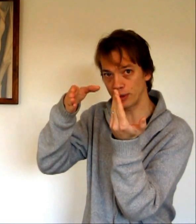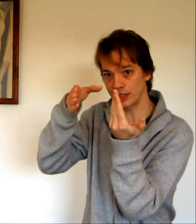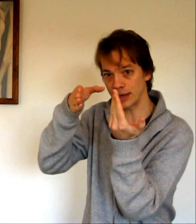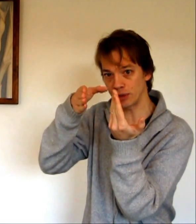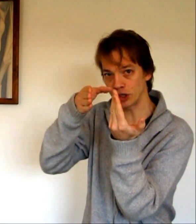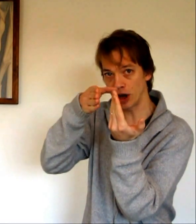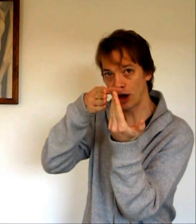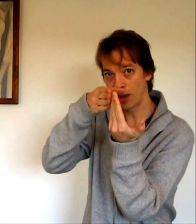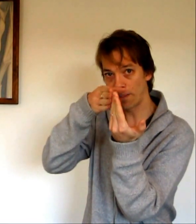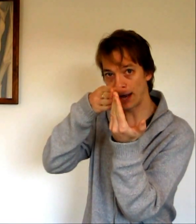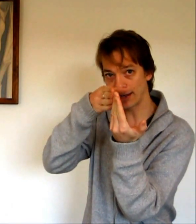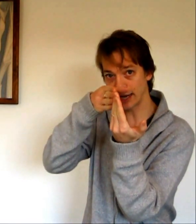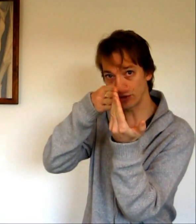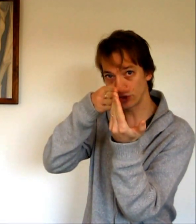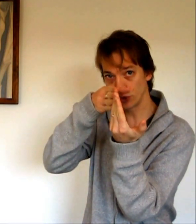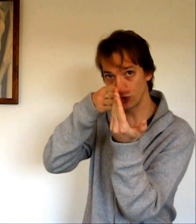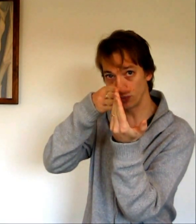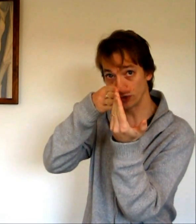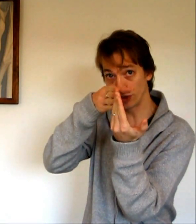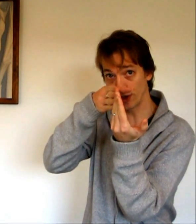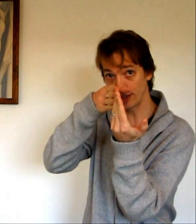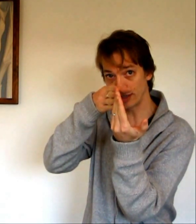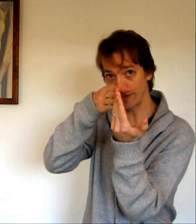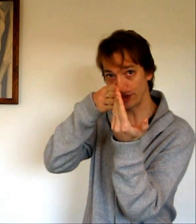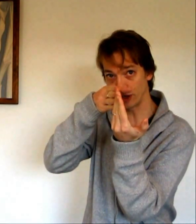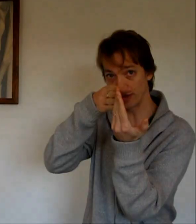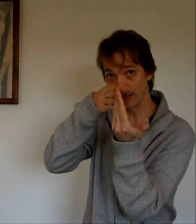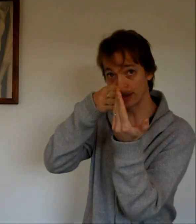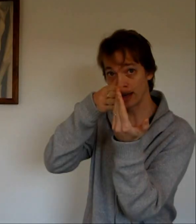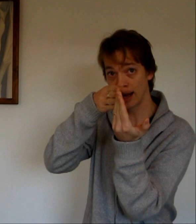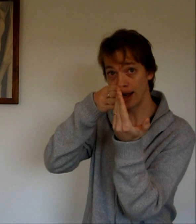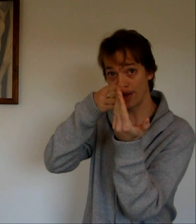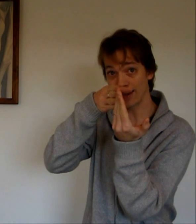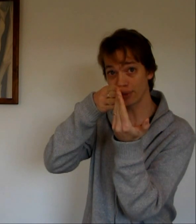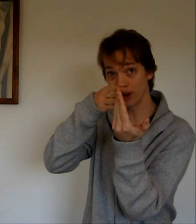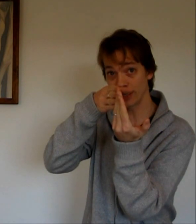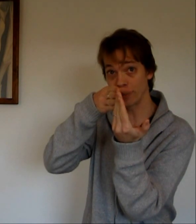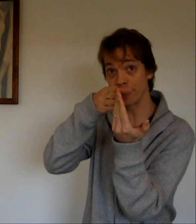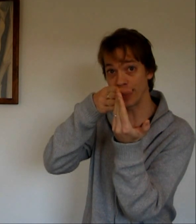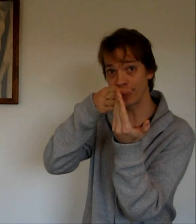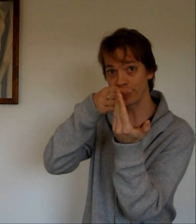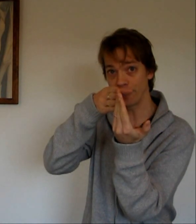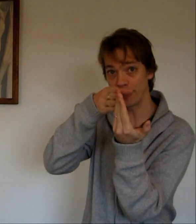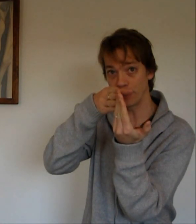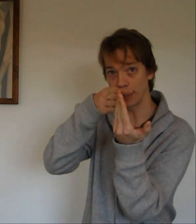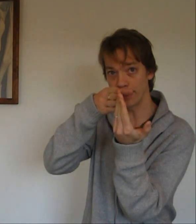body temperature back down to normal to 37 degrees and that's the idea of negative feedback.